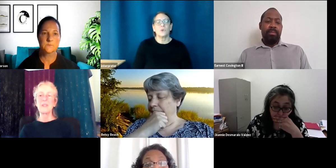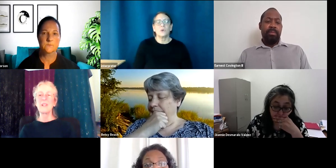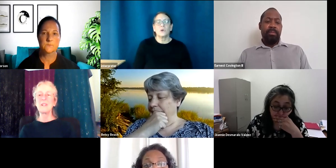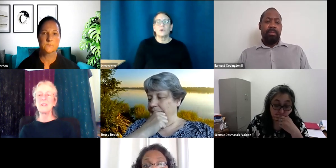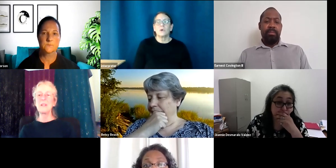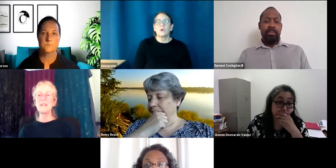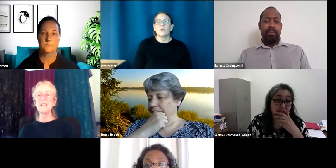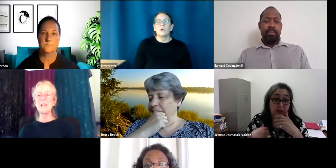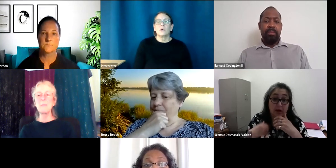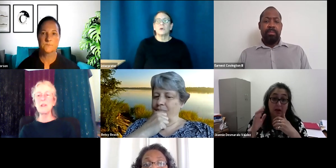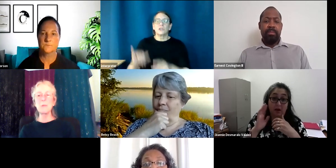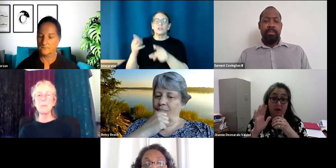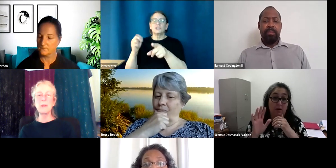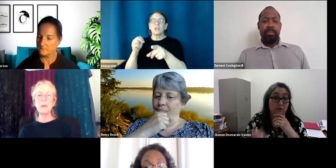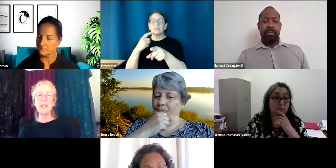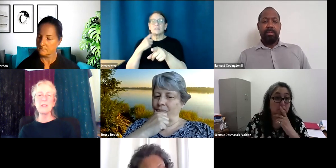Oh, I think Deb Brace would be great.